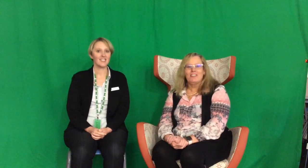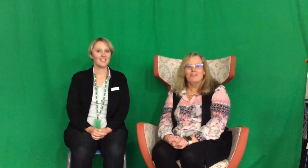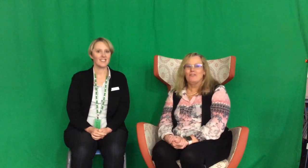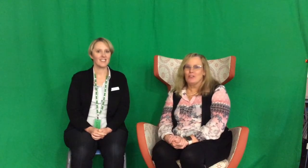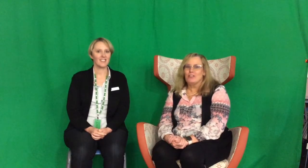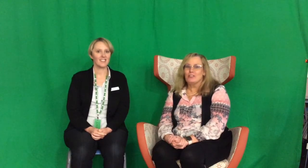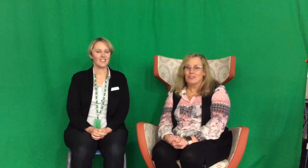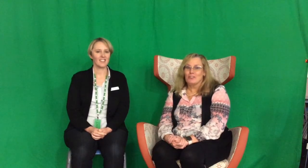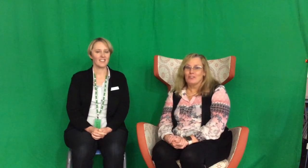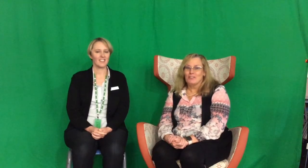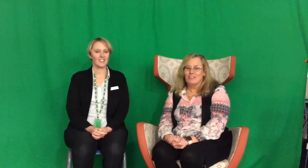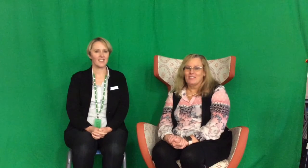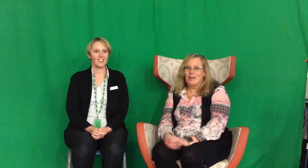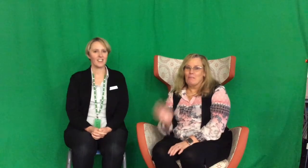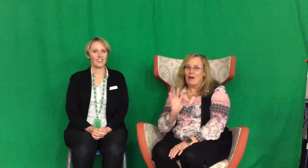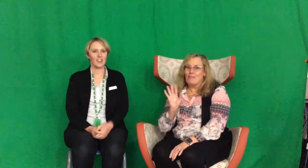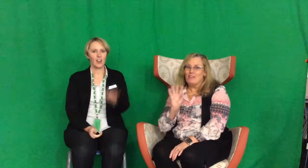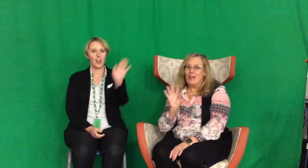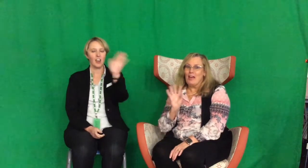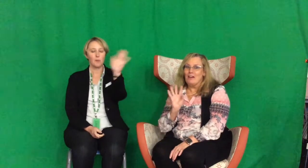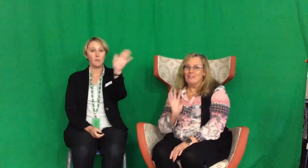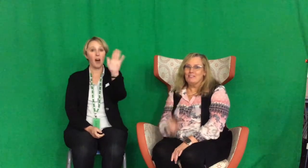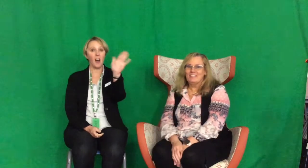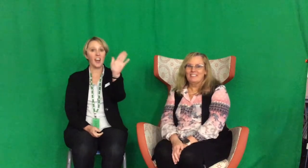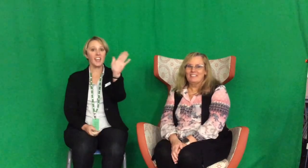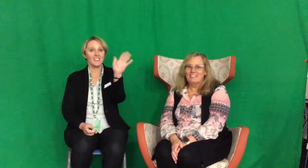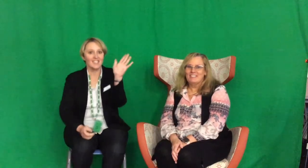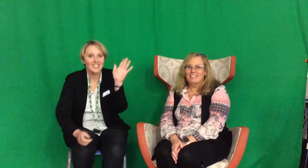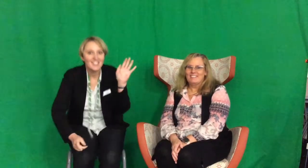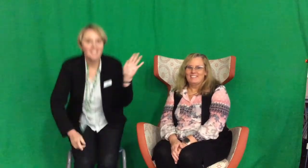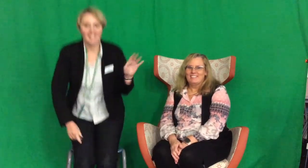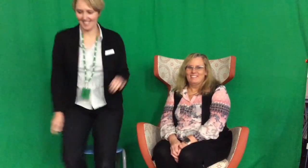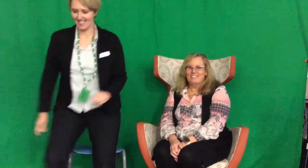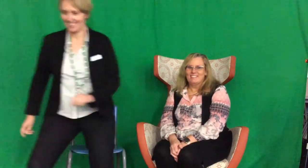to seeing you very soon. Bye for now. Bye.